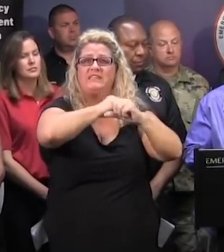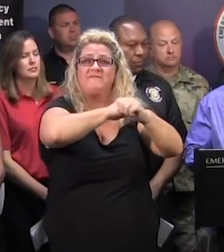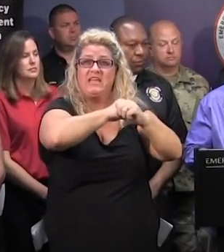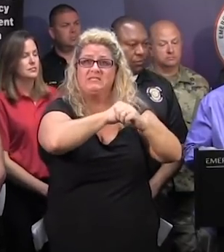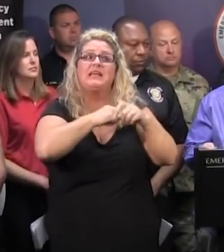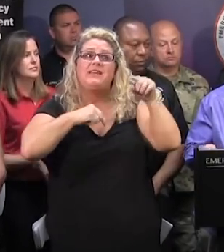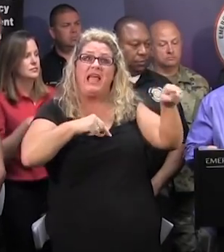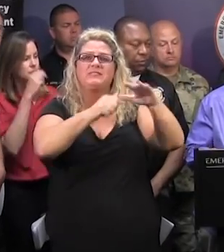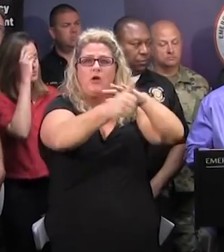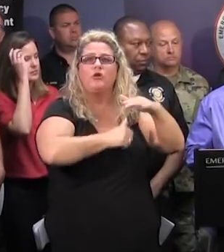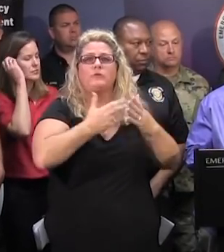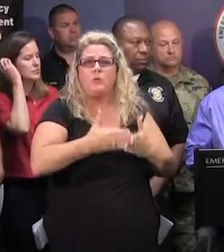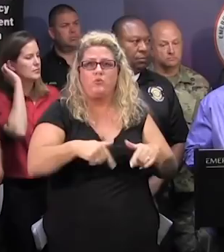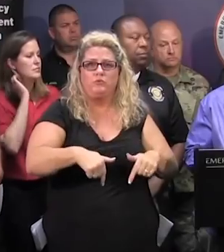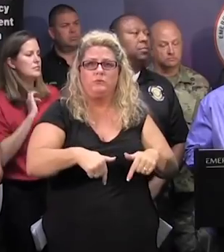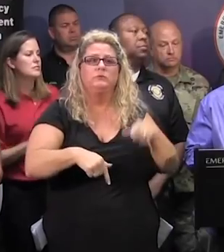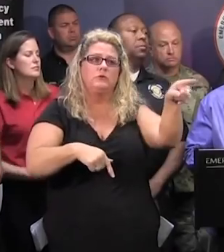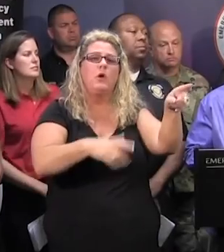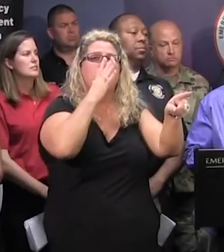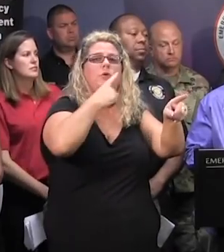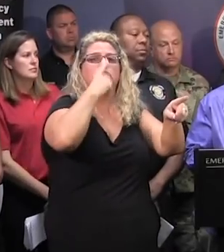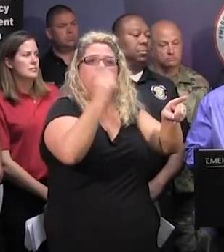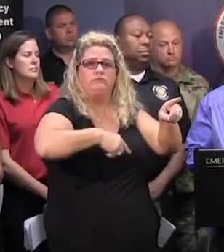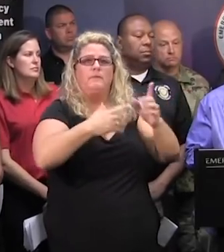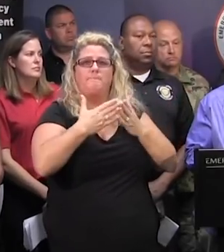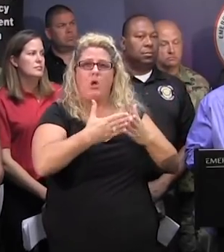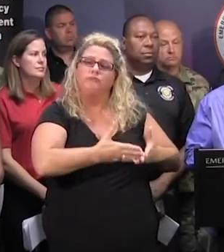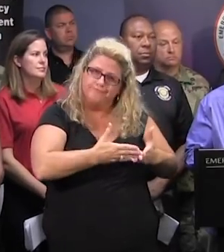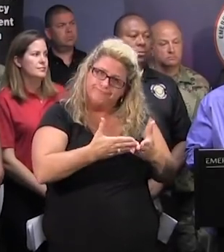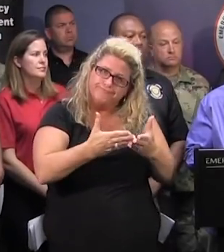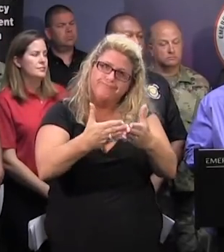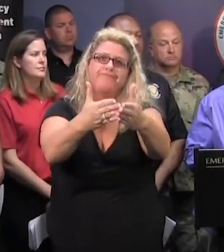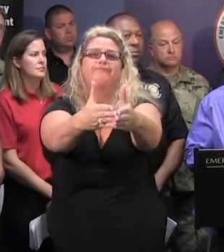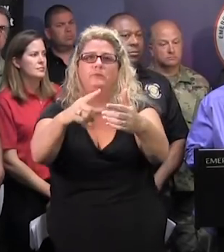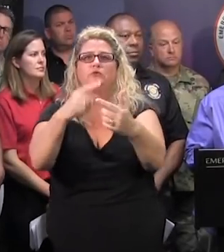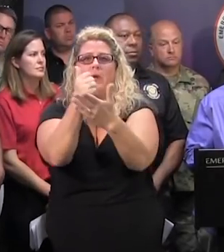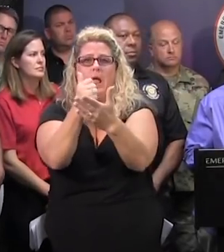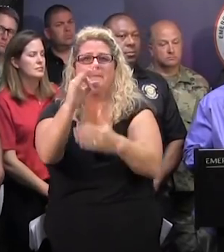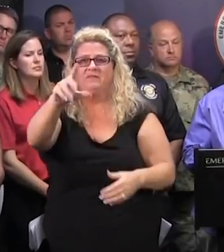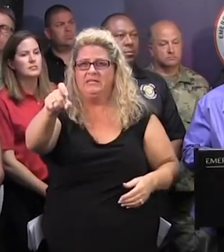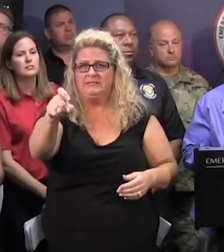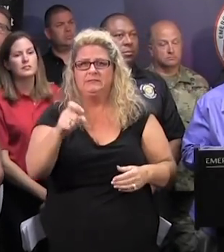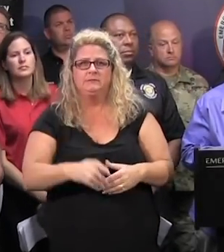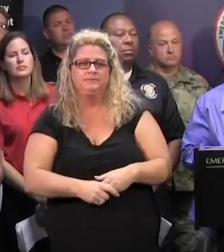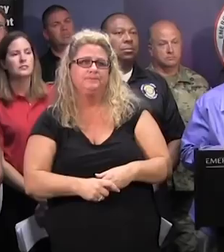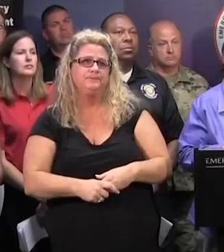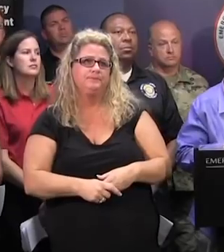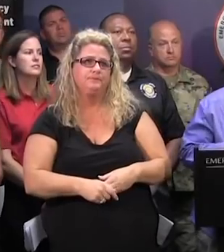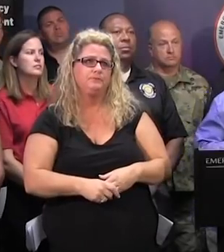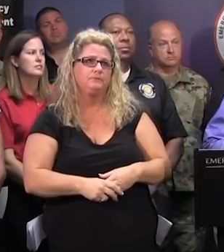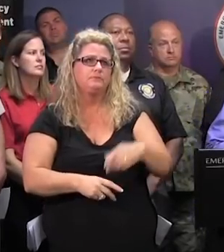are standing by, ready to assist if needed for any of the states that may be impacted by the disaster. Governor,